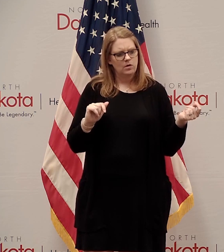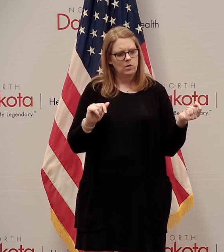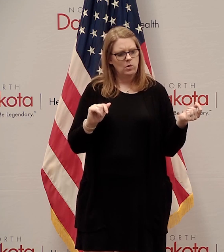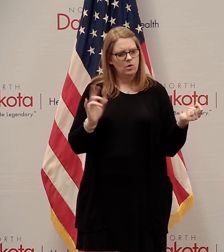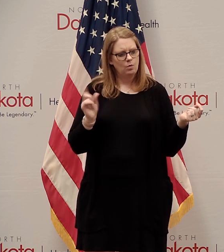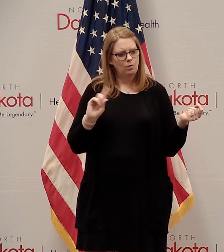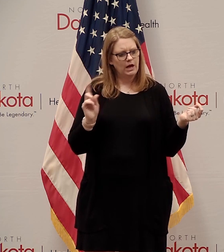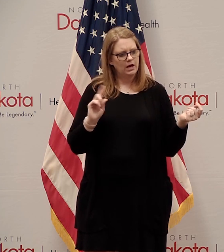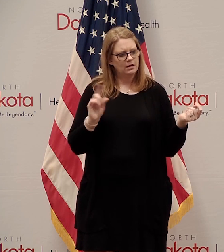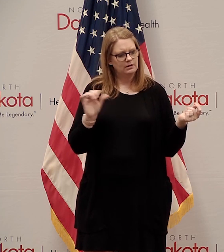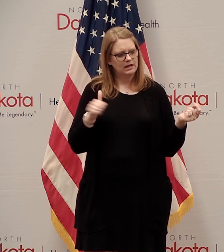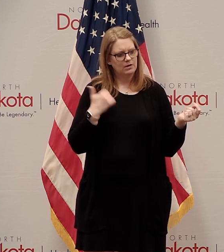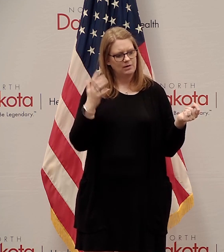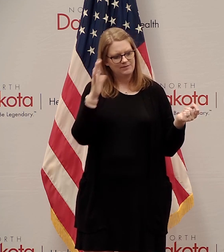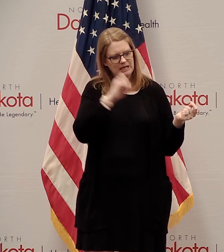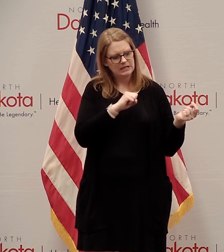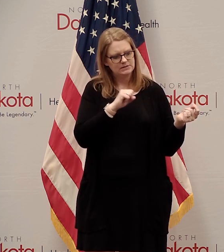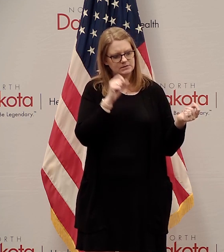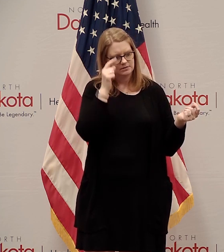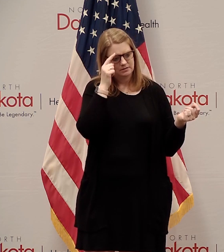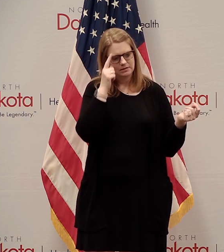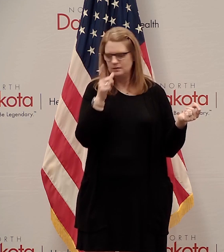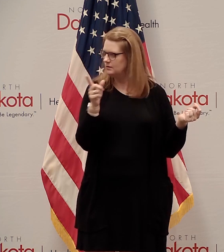And where would that be? Anybody got a guess?